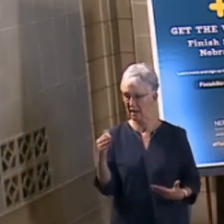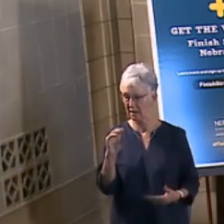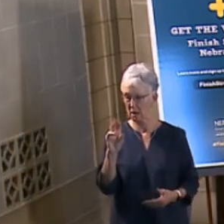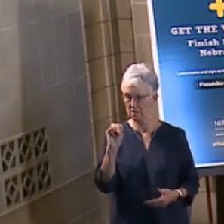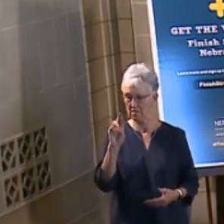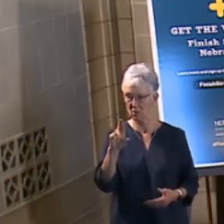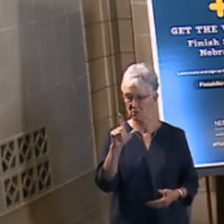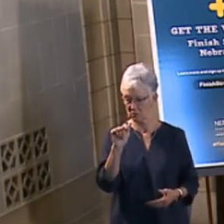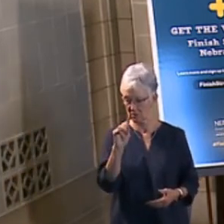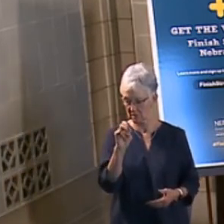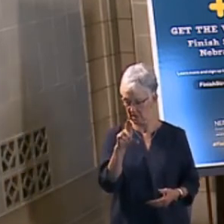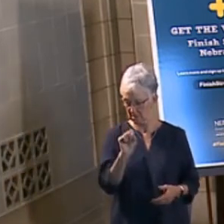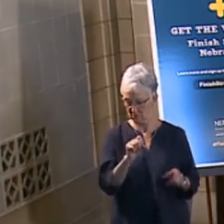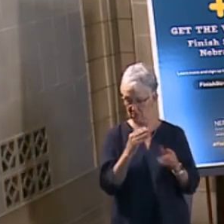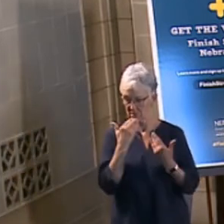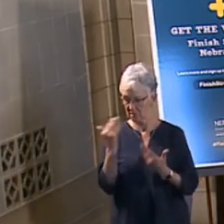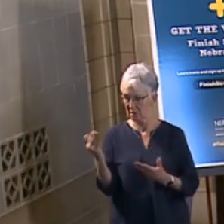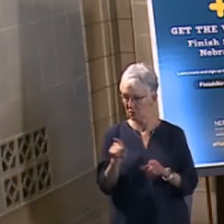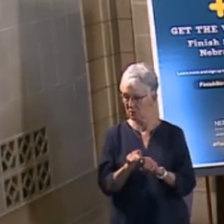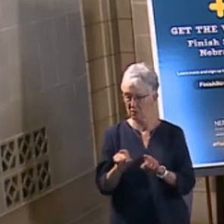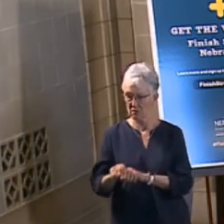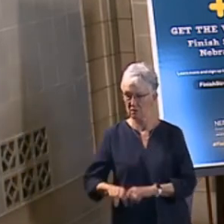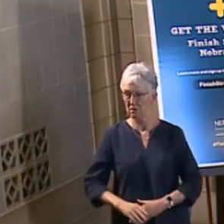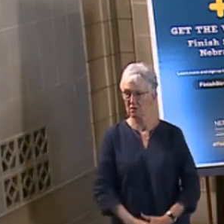as well. All right.